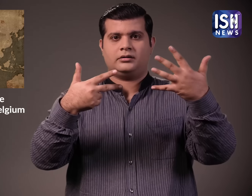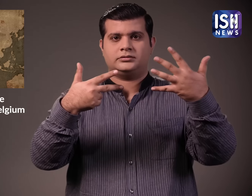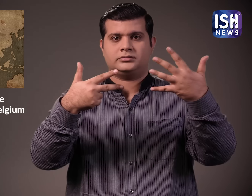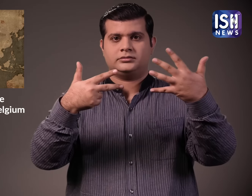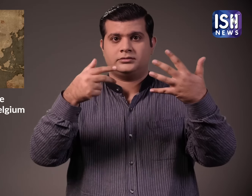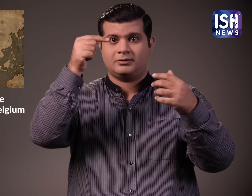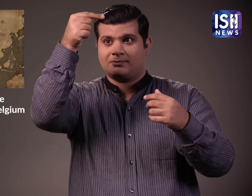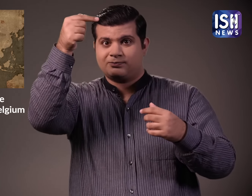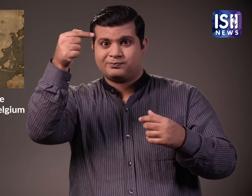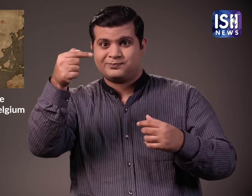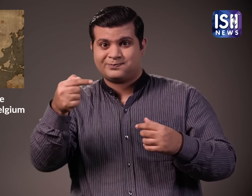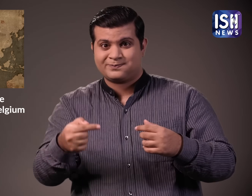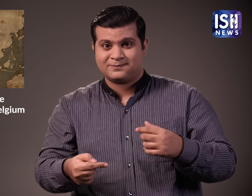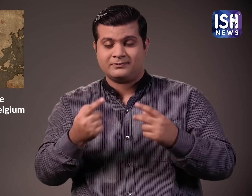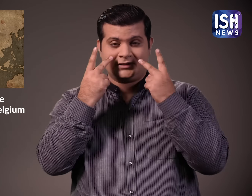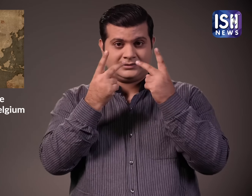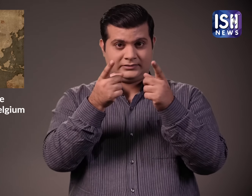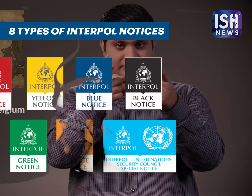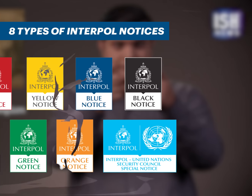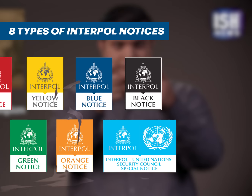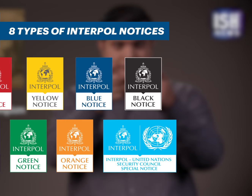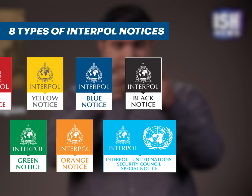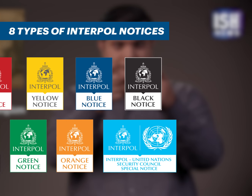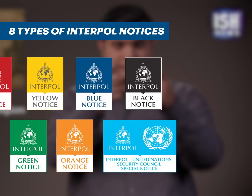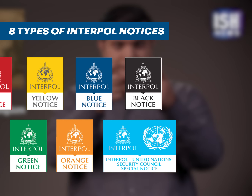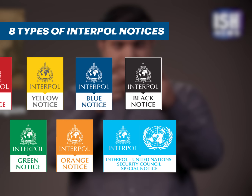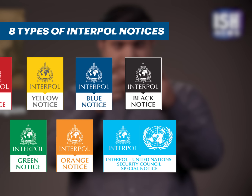It has 8 notices and all of these notices are colour coded.